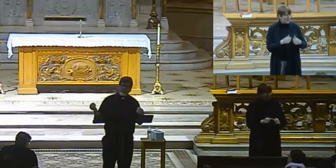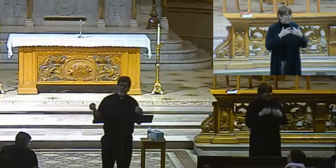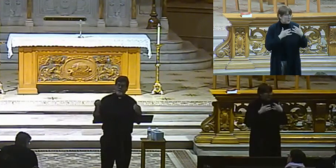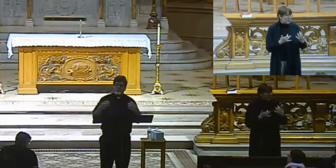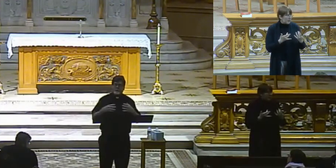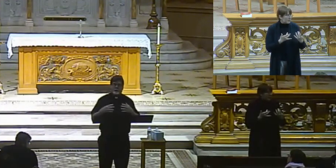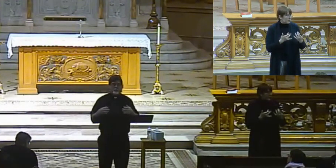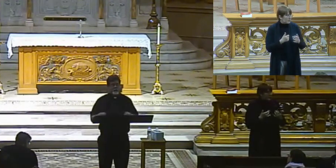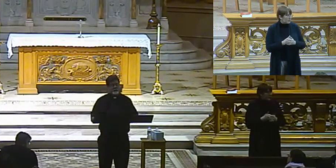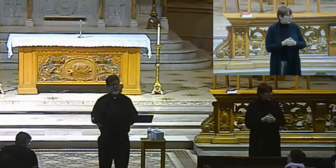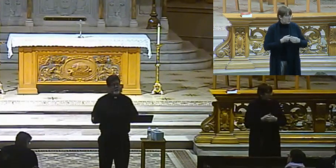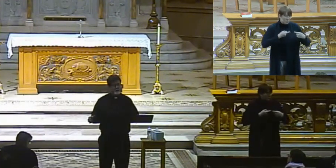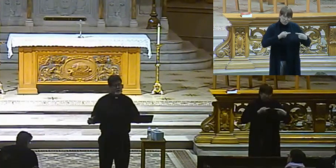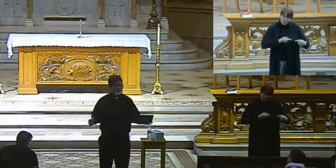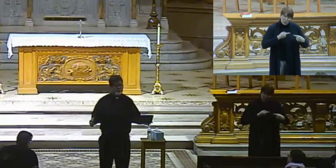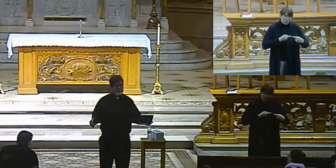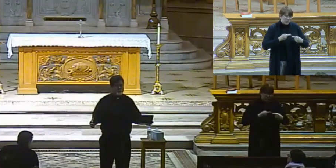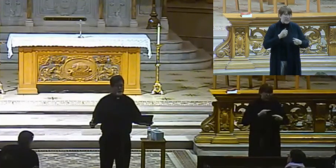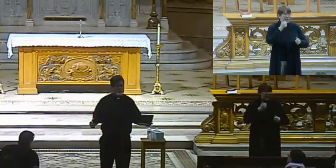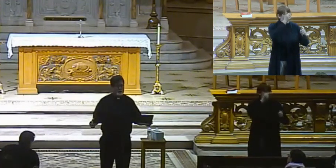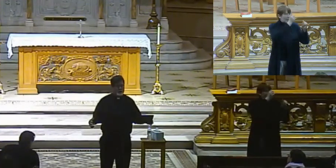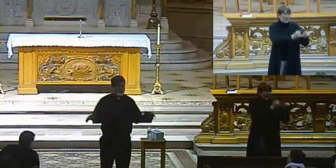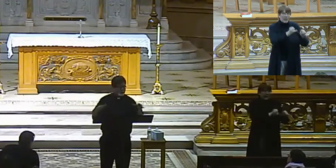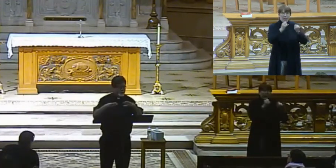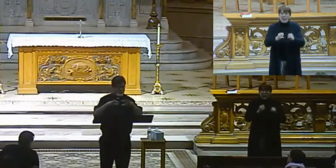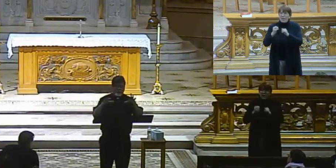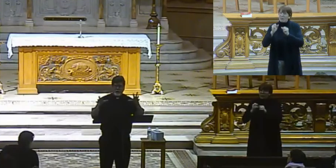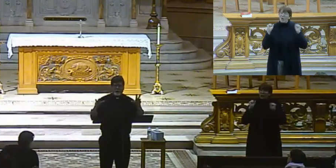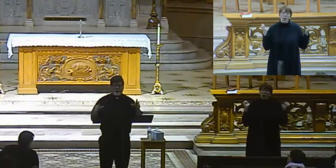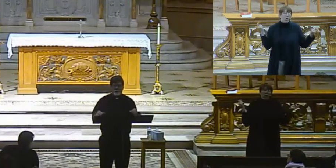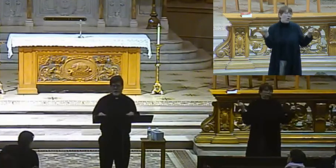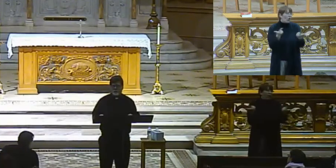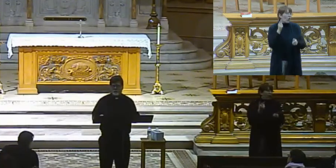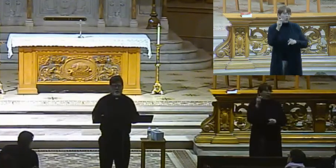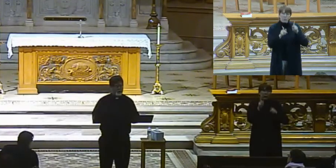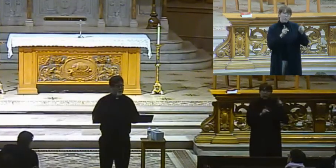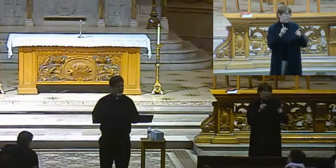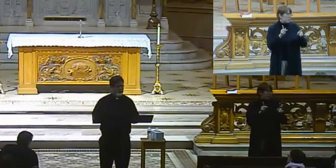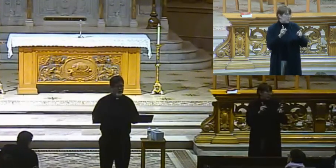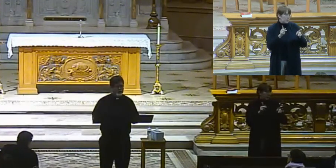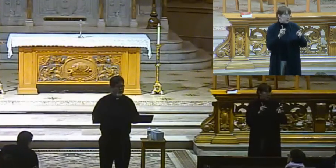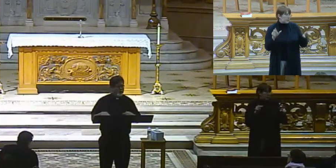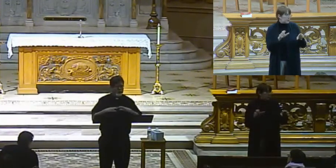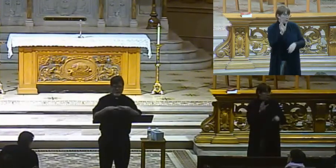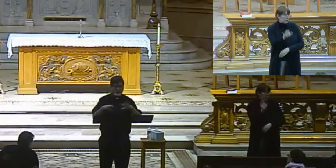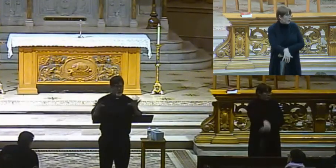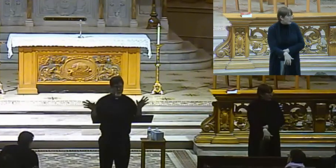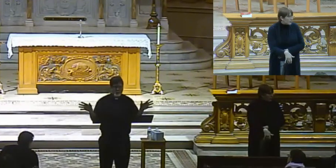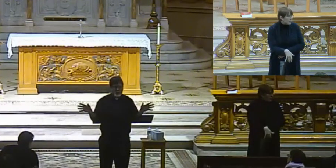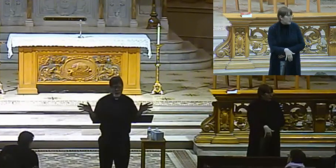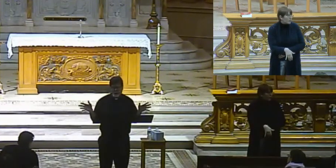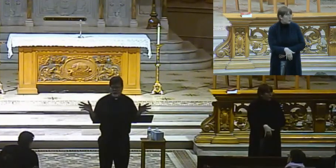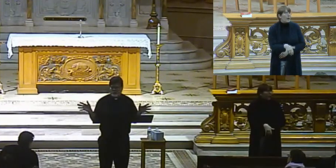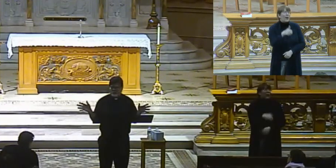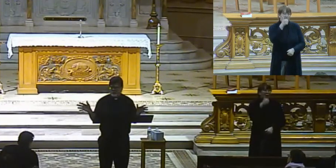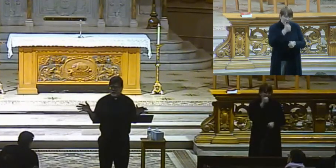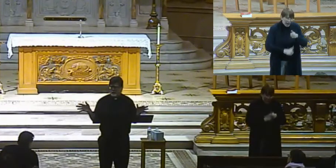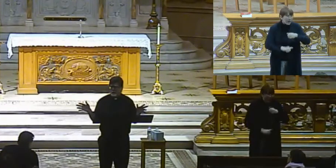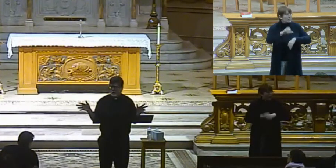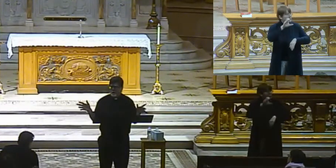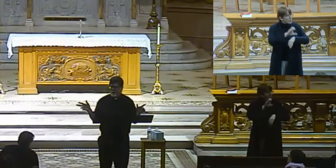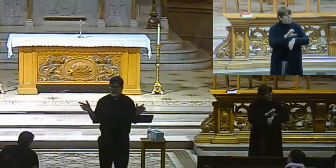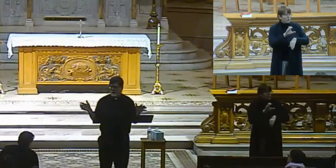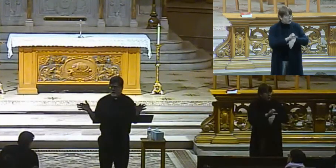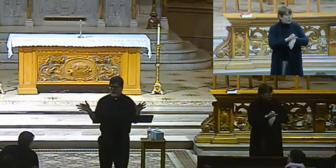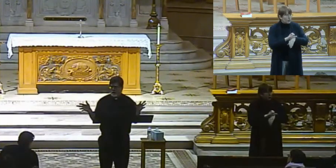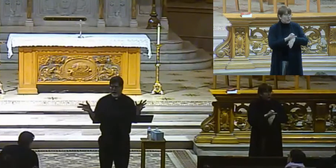and every one of us brings that into the church, all right? So, in any parish, any parish, that's who we are. That's